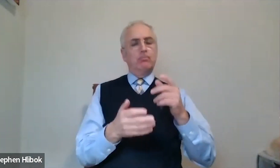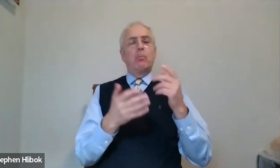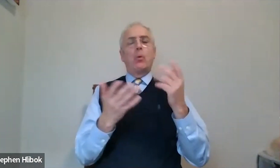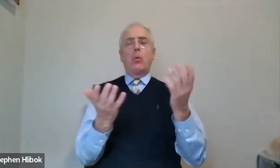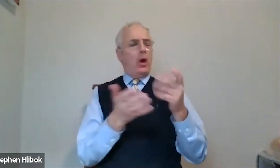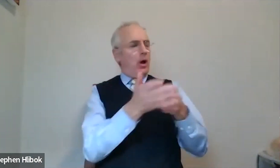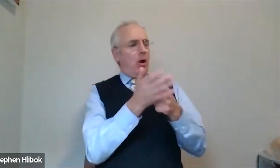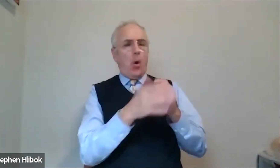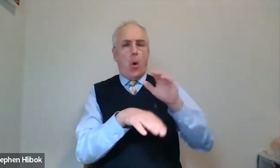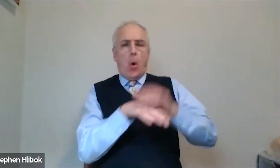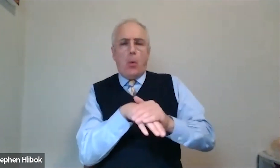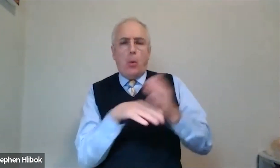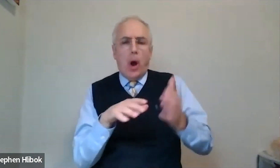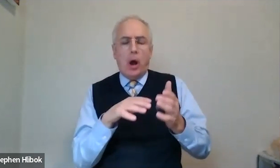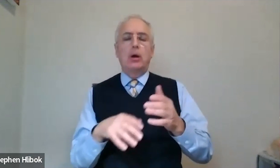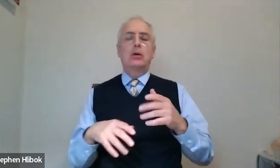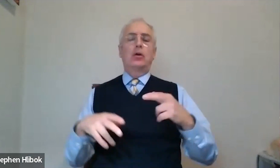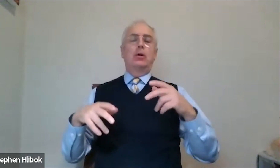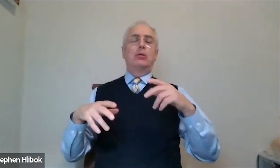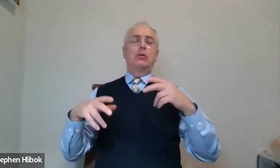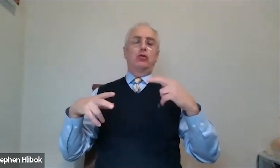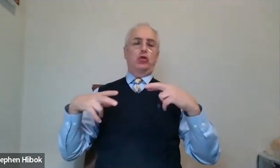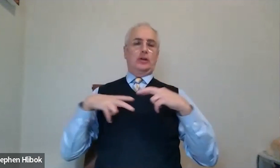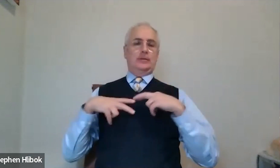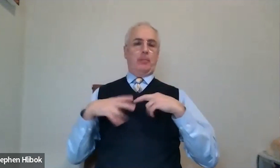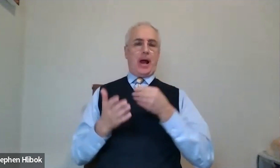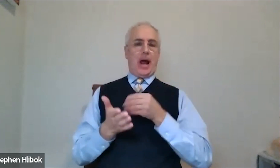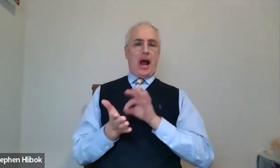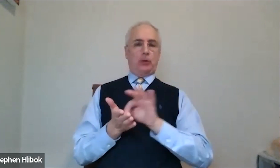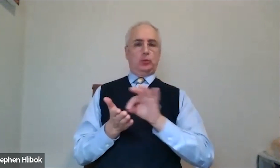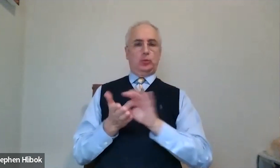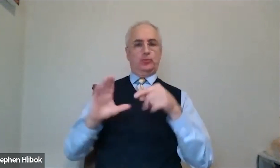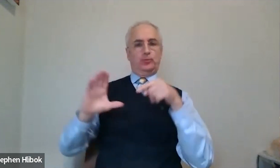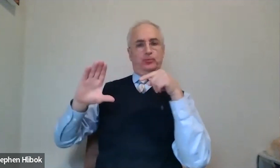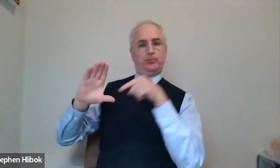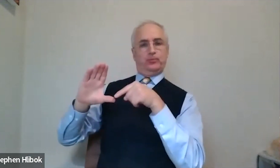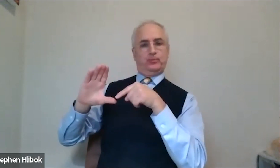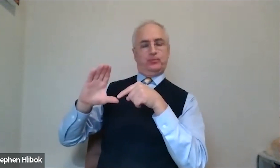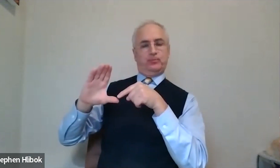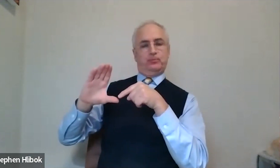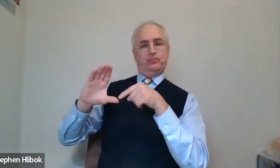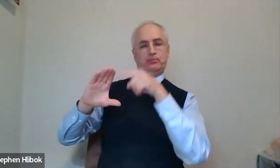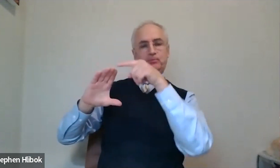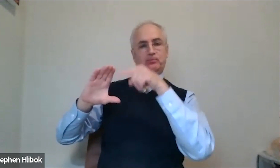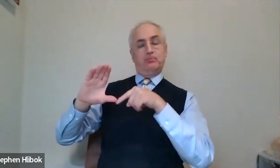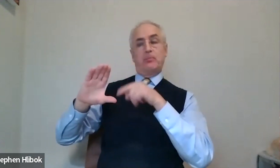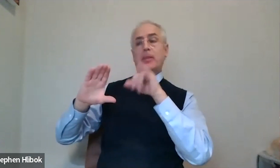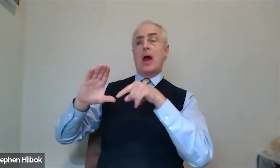Now RMD, specifically because it's required, the retirement account,